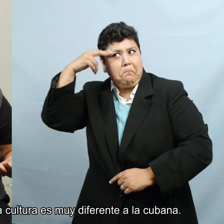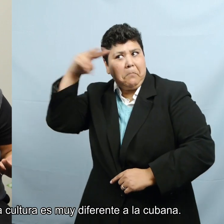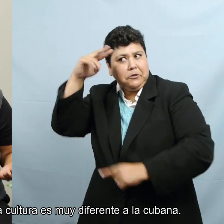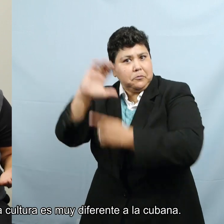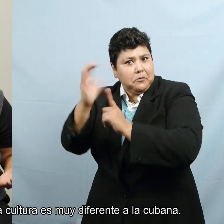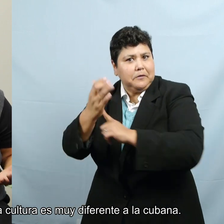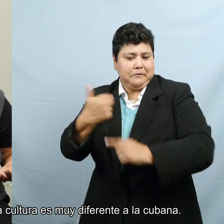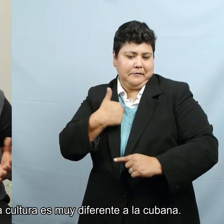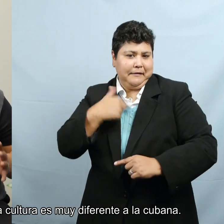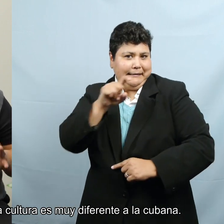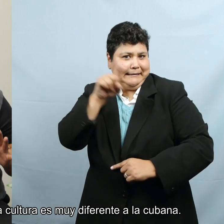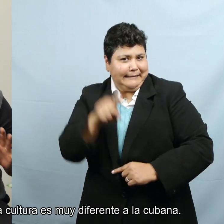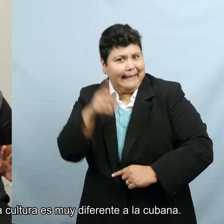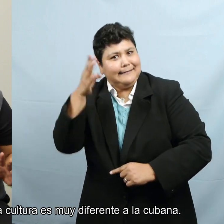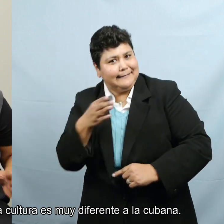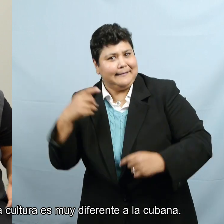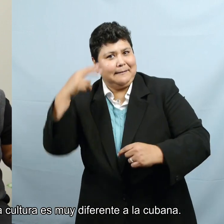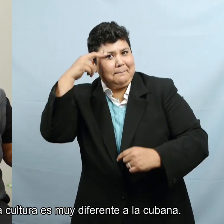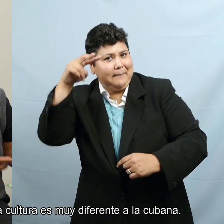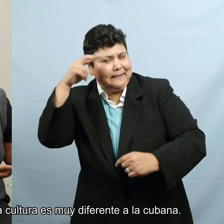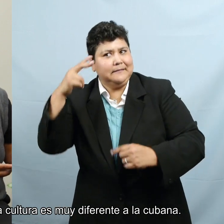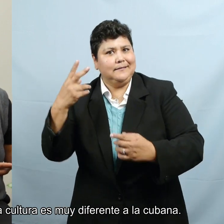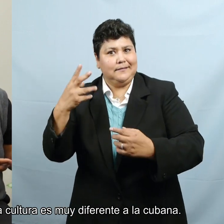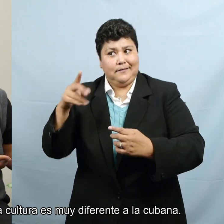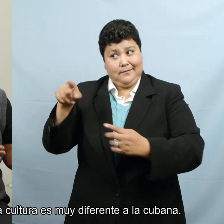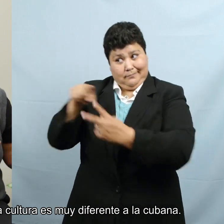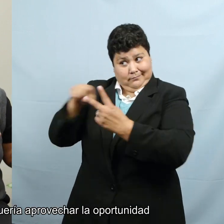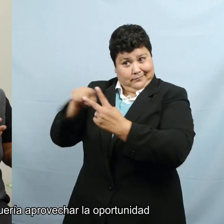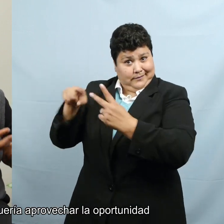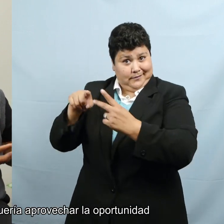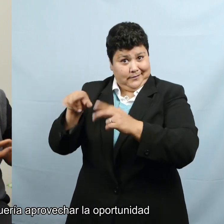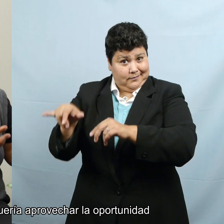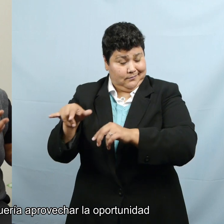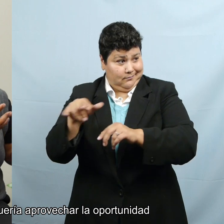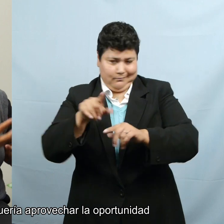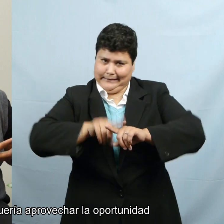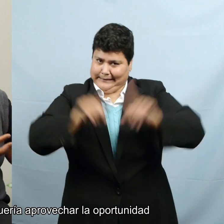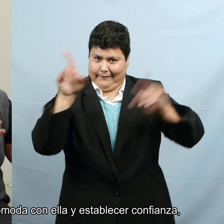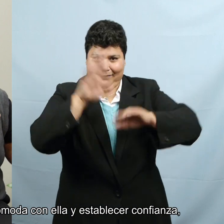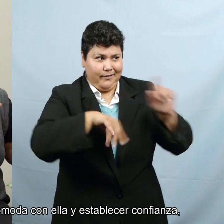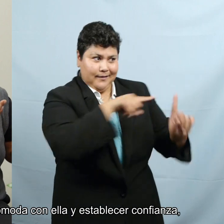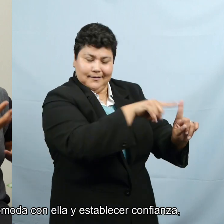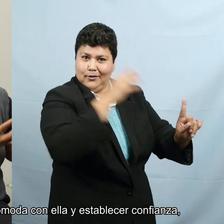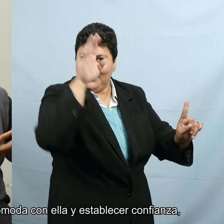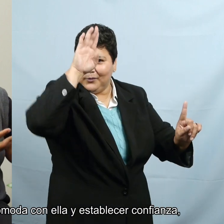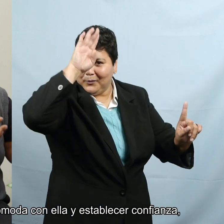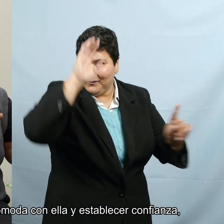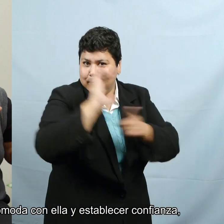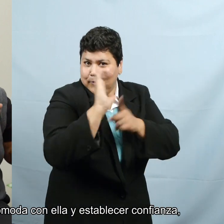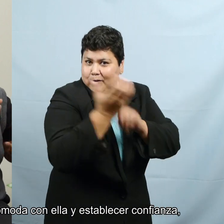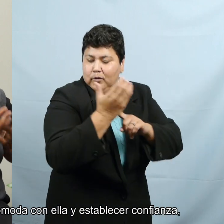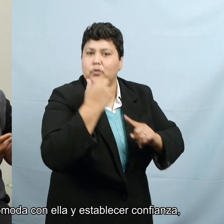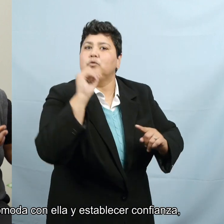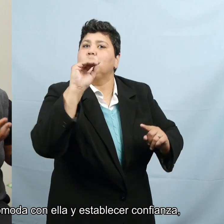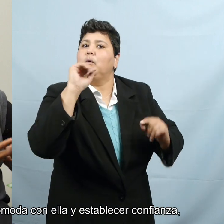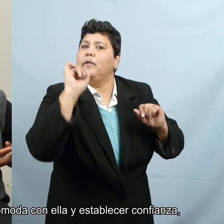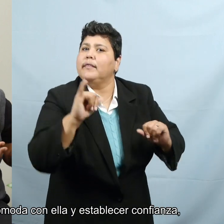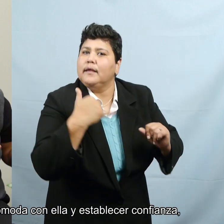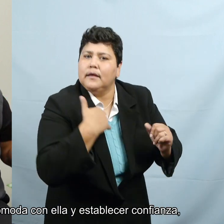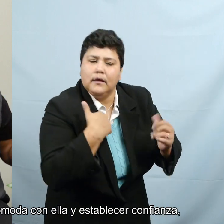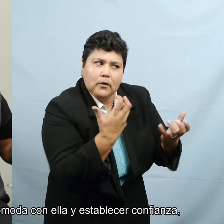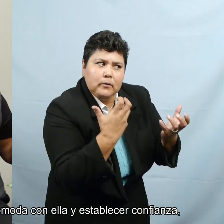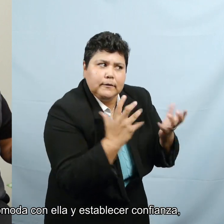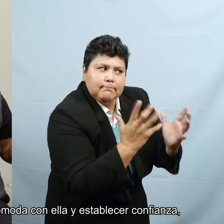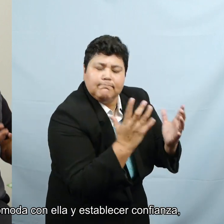am, uh, Tex-Mex and, and it's very different from Cuban culture. So, I wanted to take that opportunity to, to become comfortable